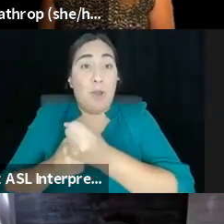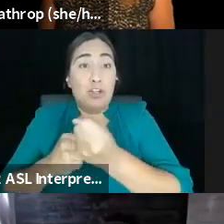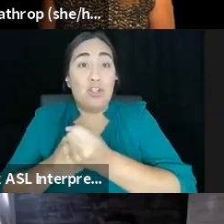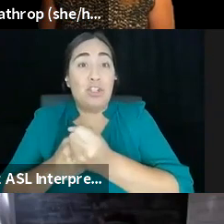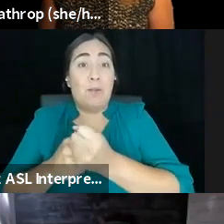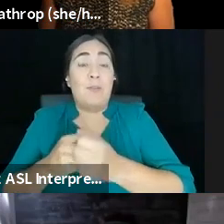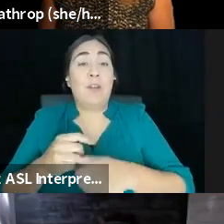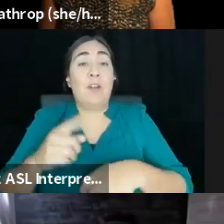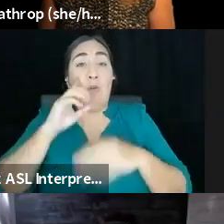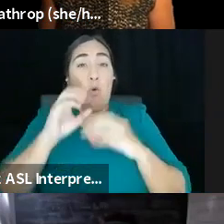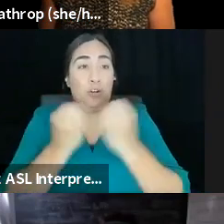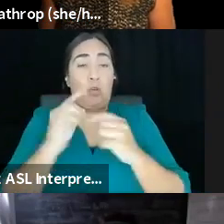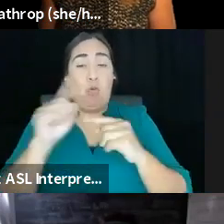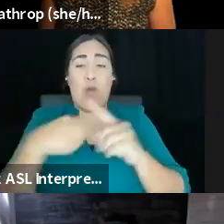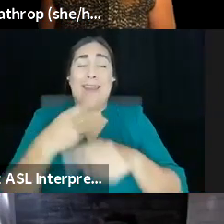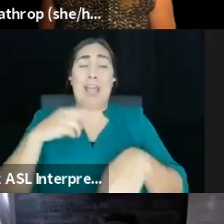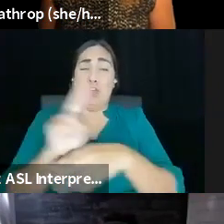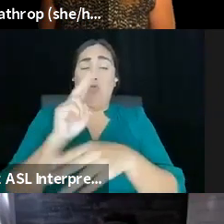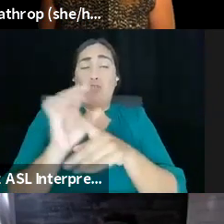sustainability, um, and EDI,